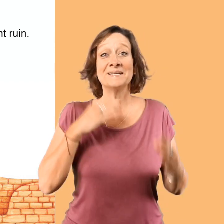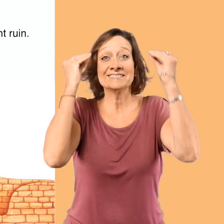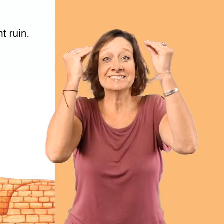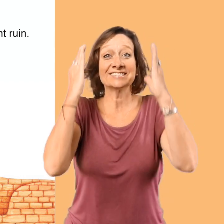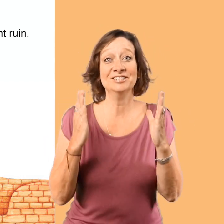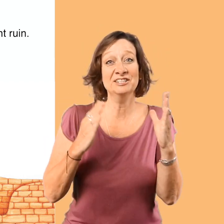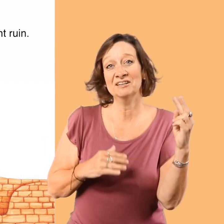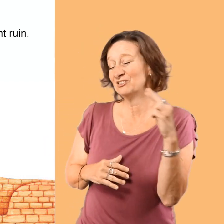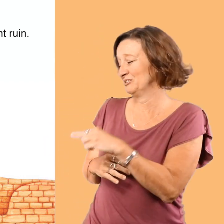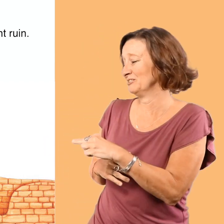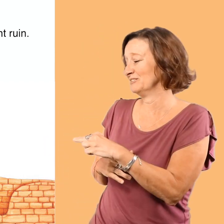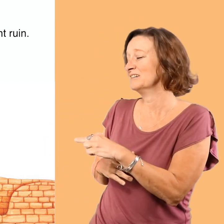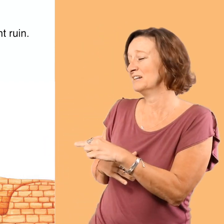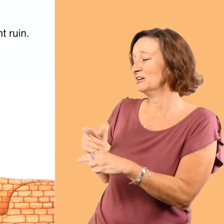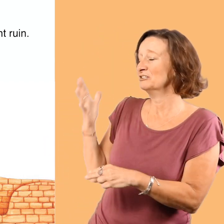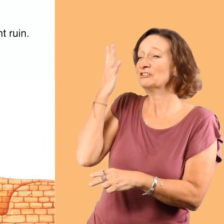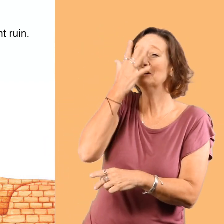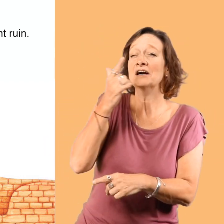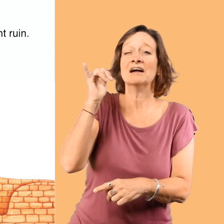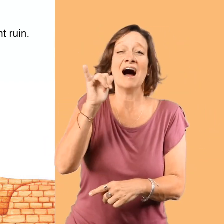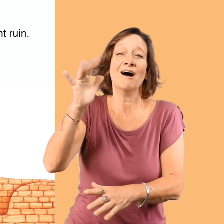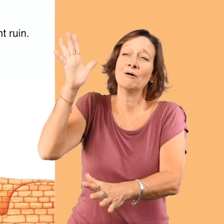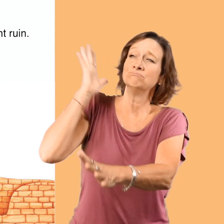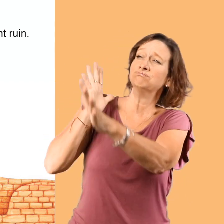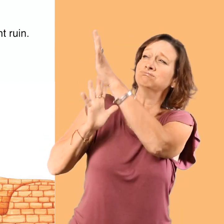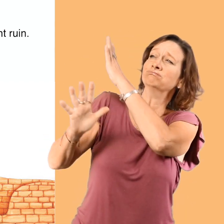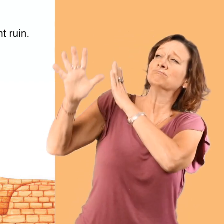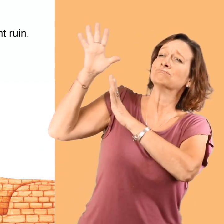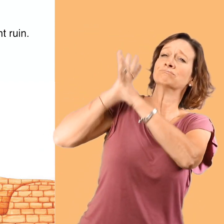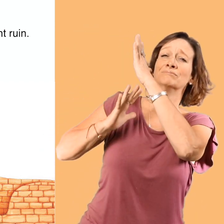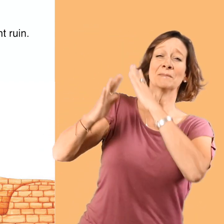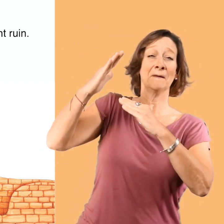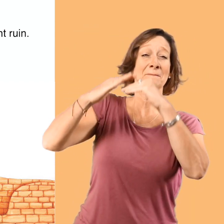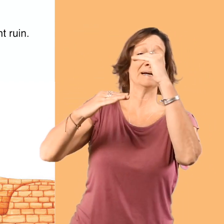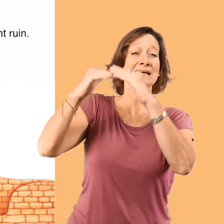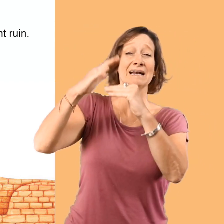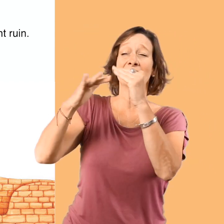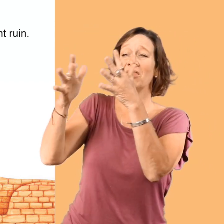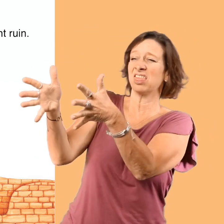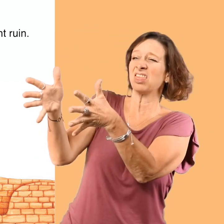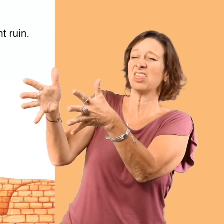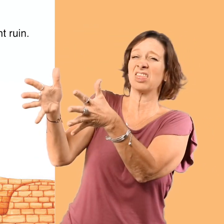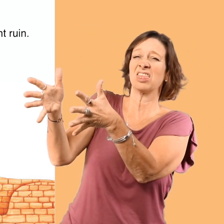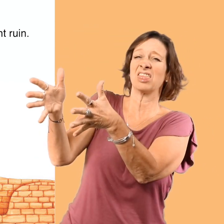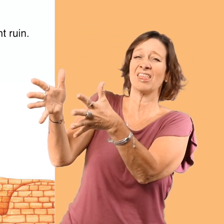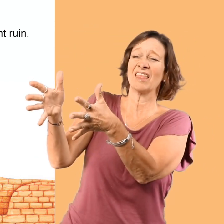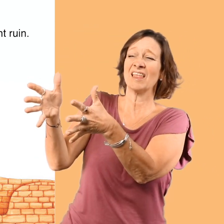My teacher thinks she has the classic features of an ancient ruin.